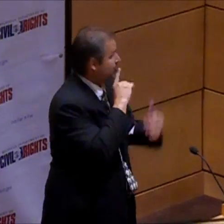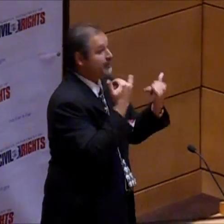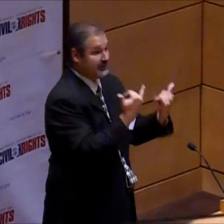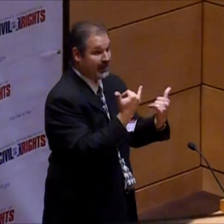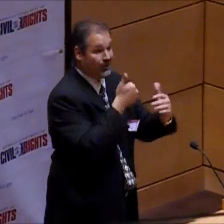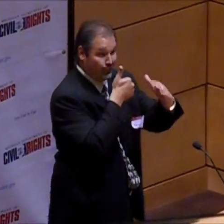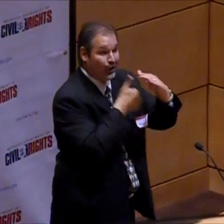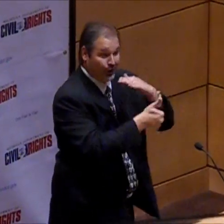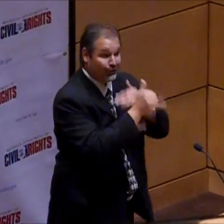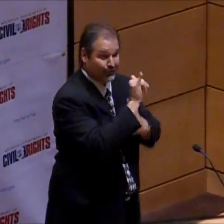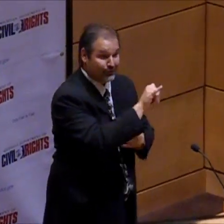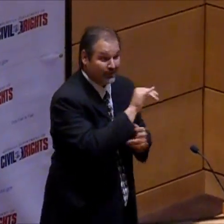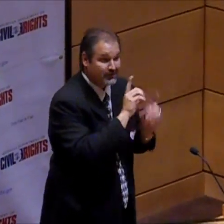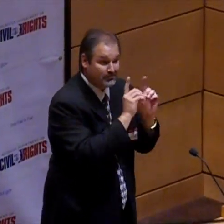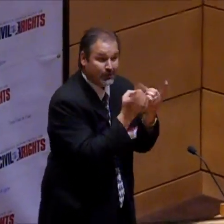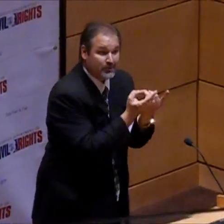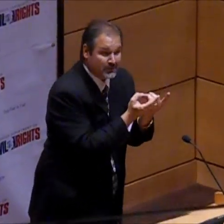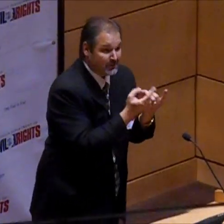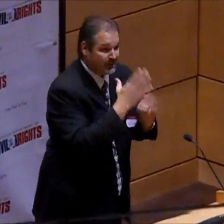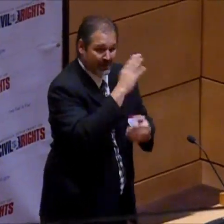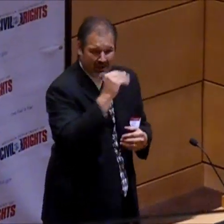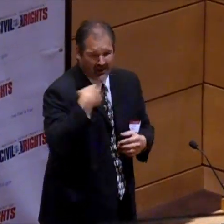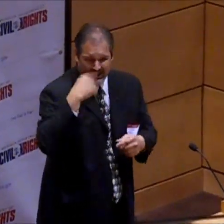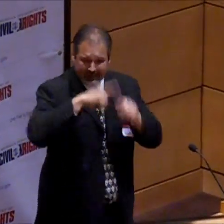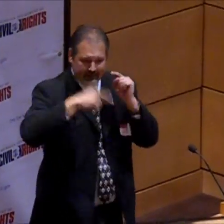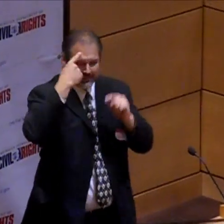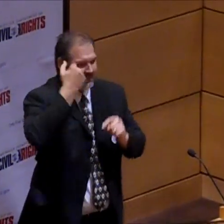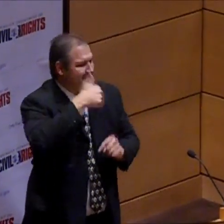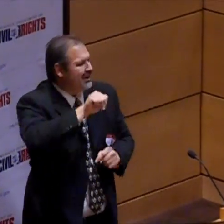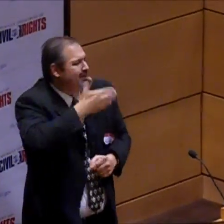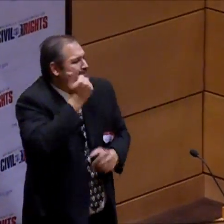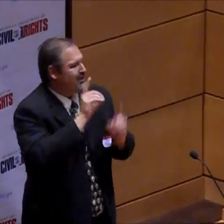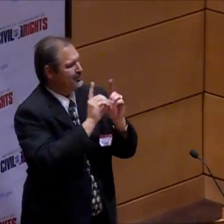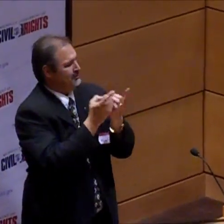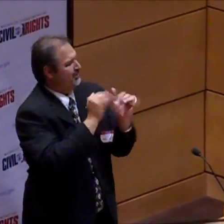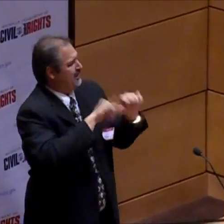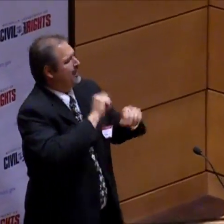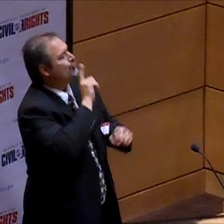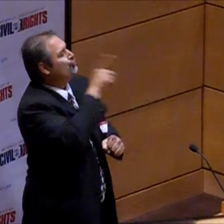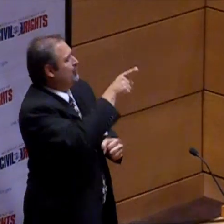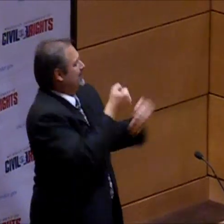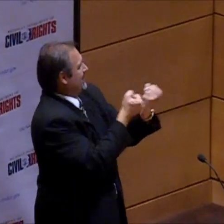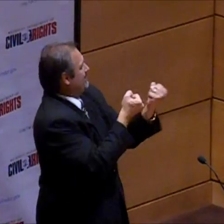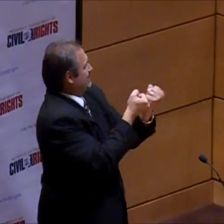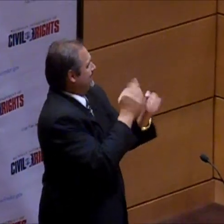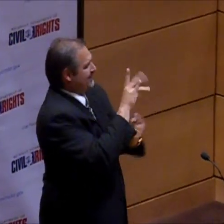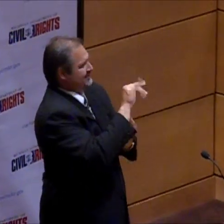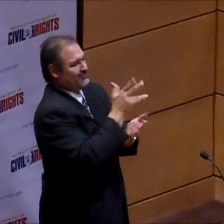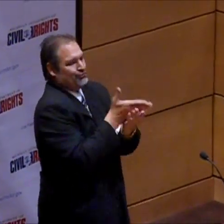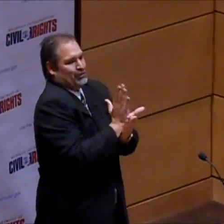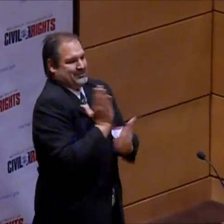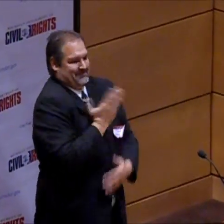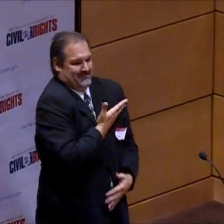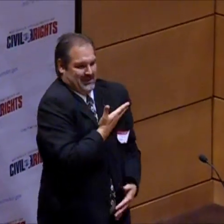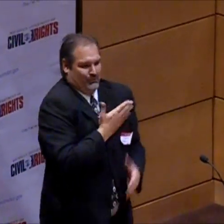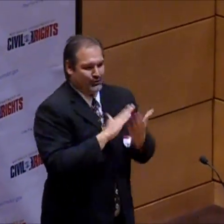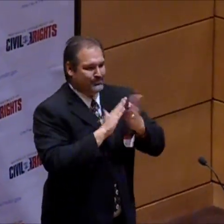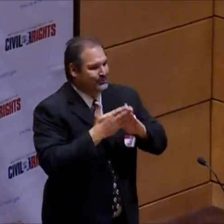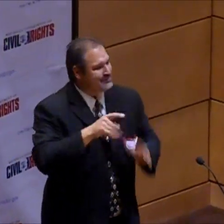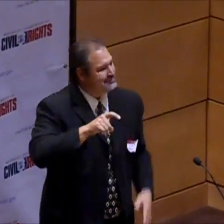am pleased that we are finally under the Department of Civil Rights. I can't think of a better department that we should be under that, that should be advocating for the rights